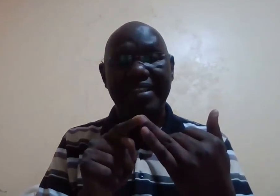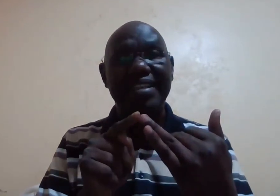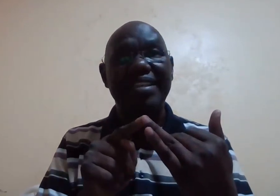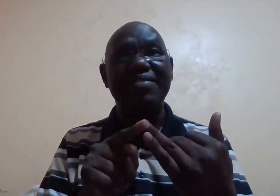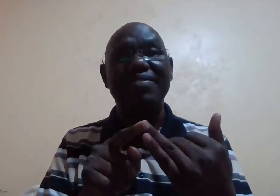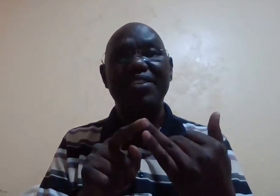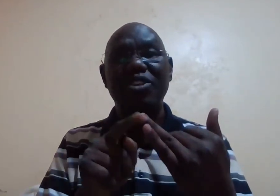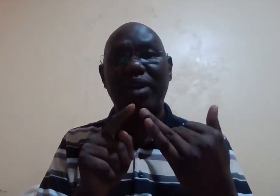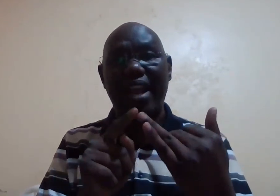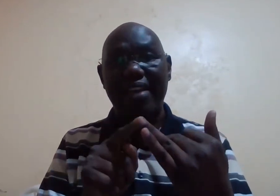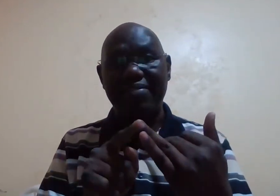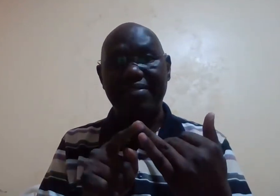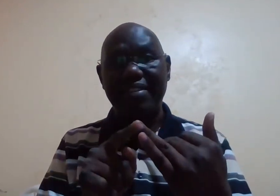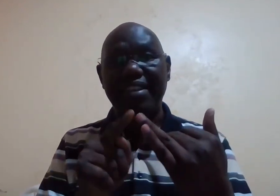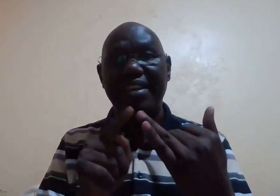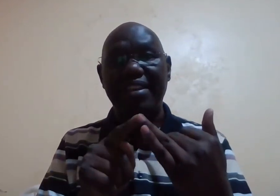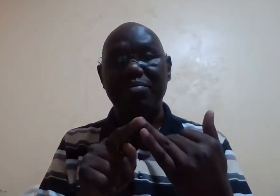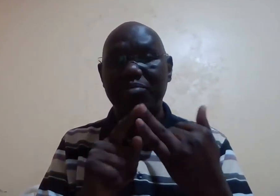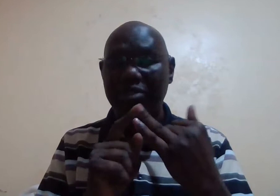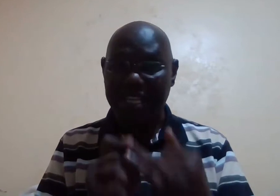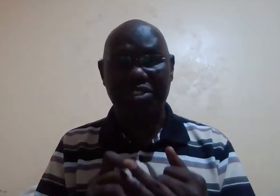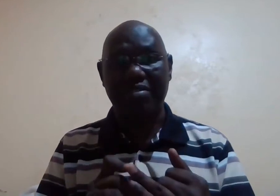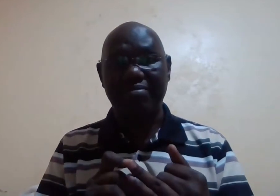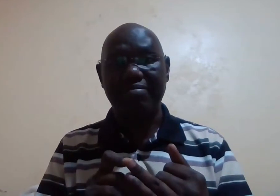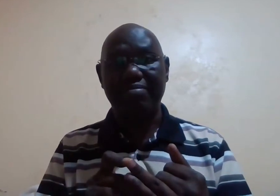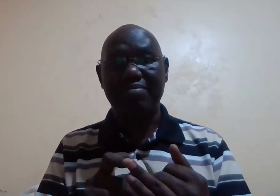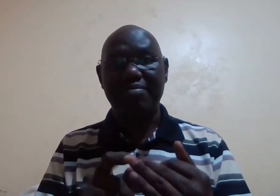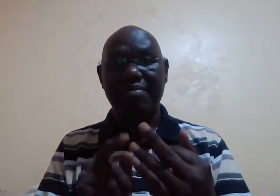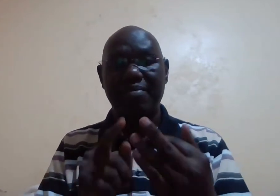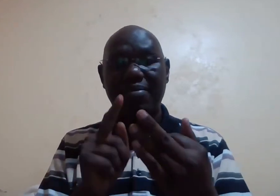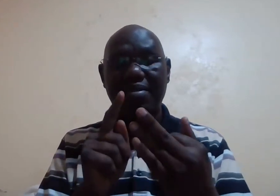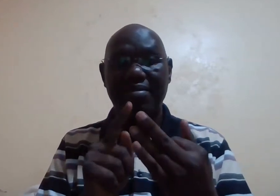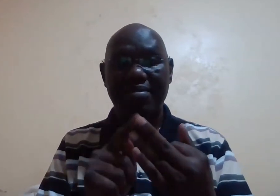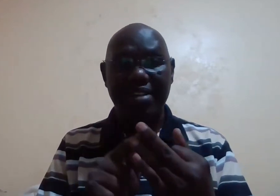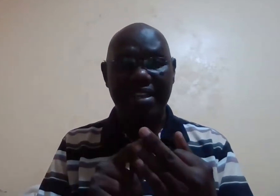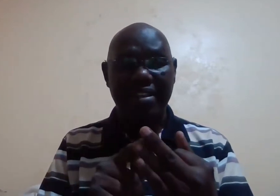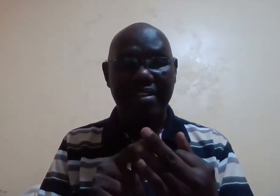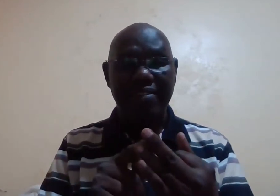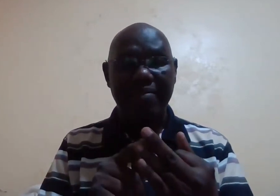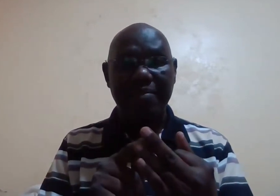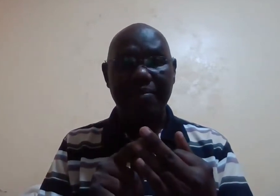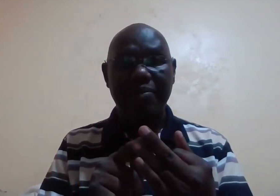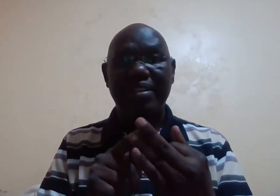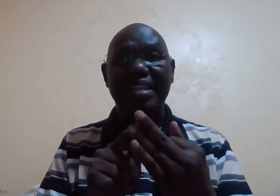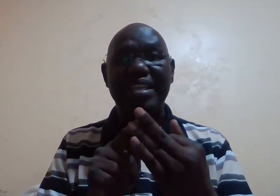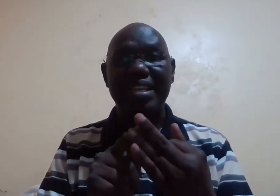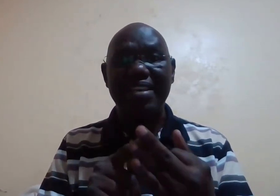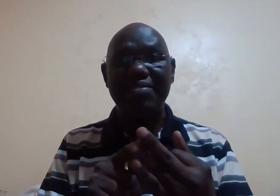live your life in moderation three live